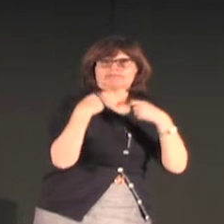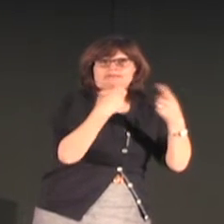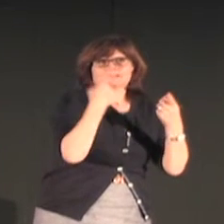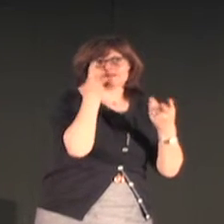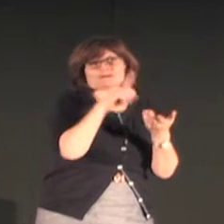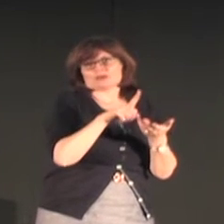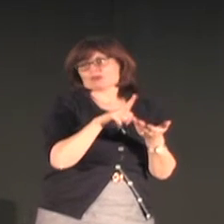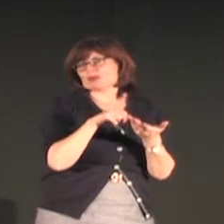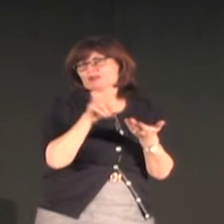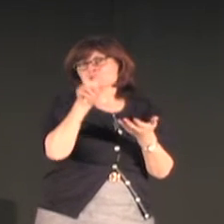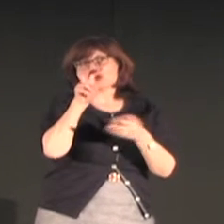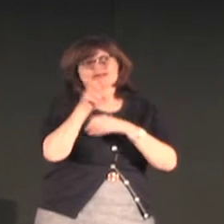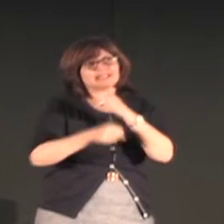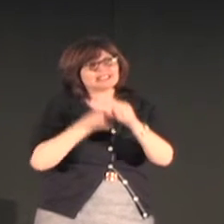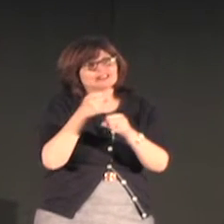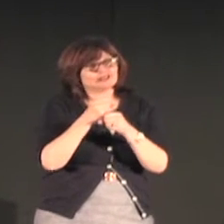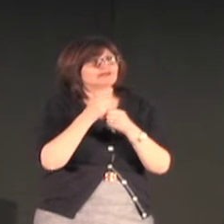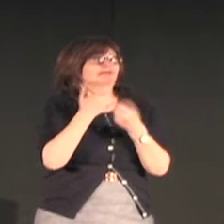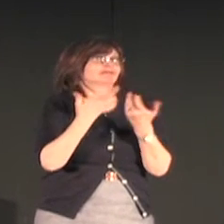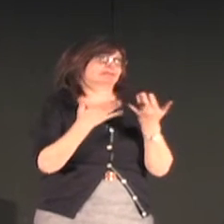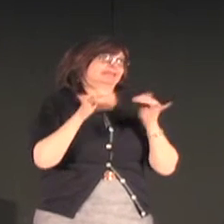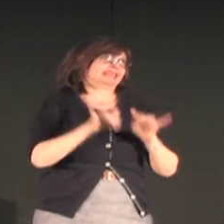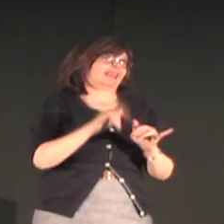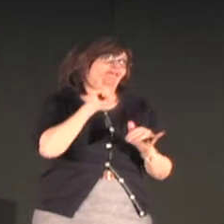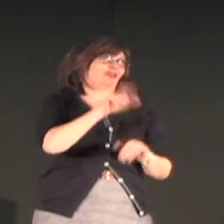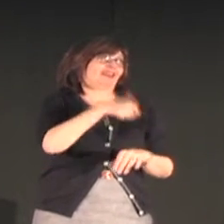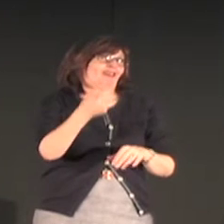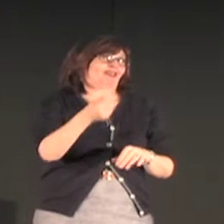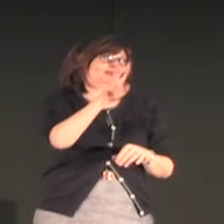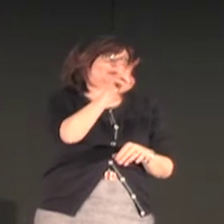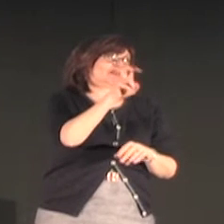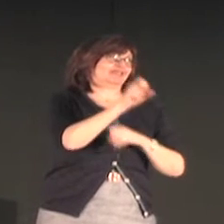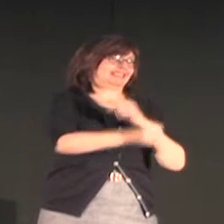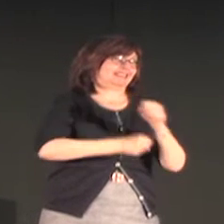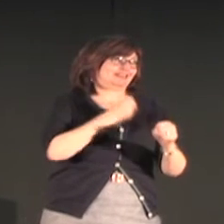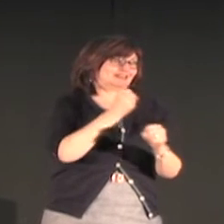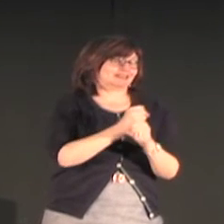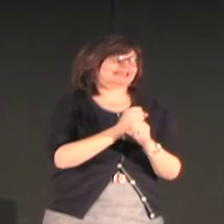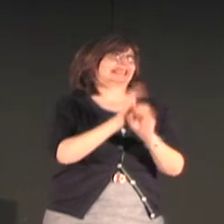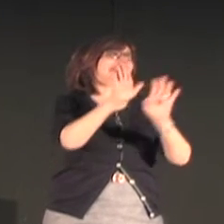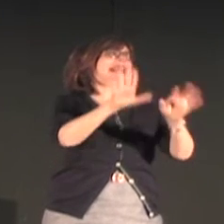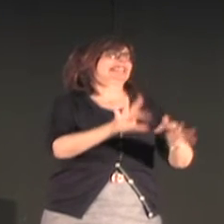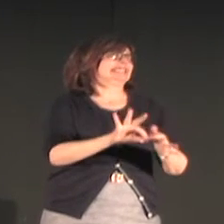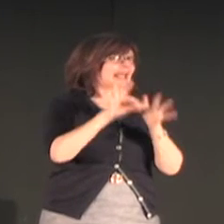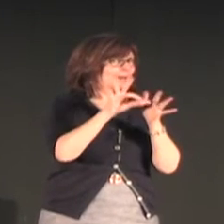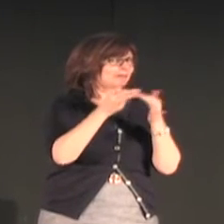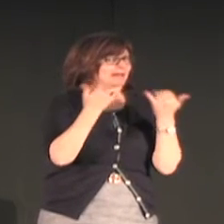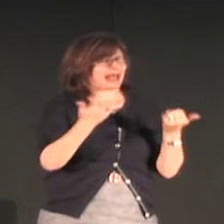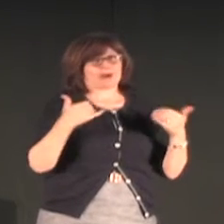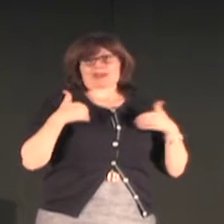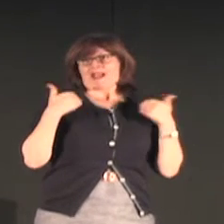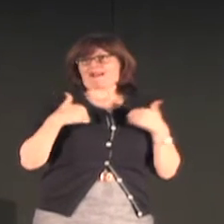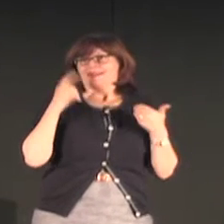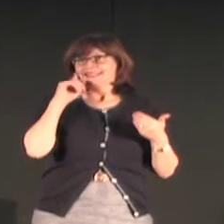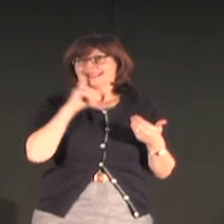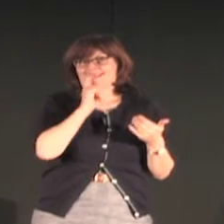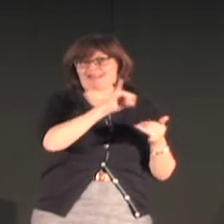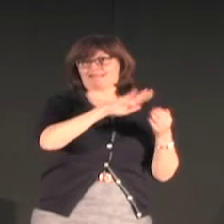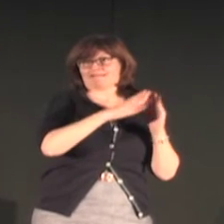village they stayed there for 200 years and you know they may be there for another 200 years except now